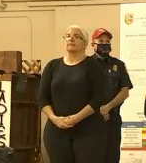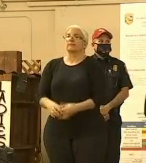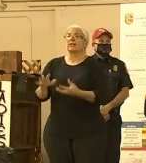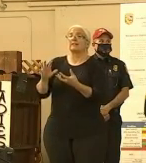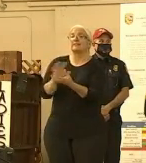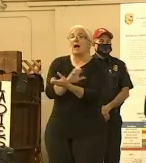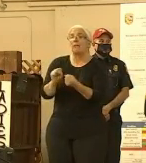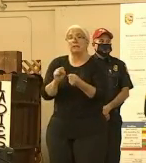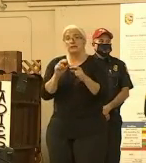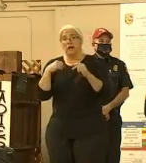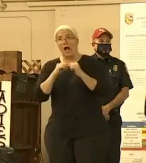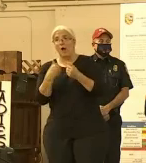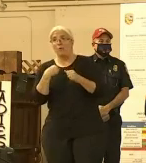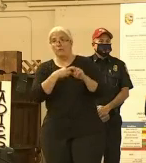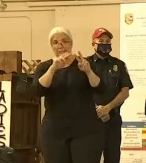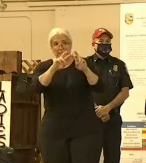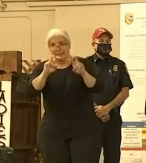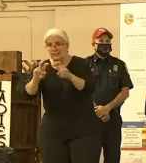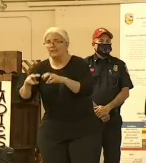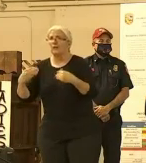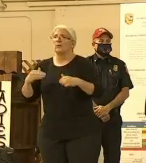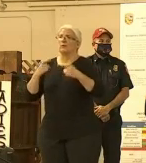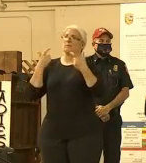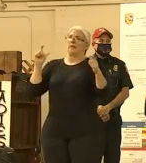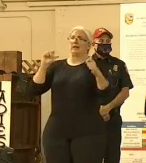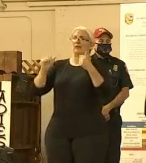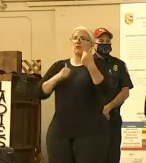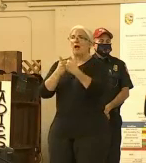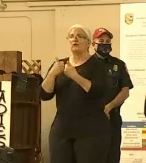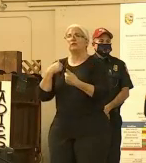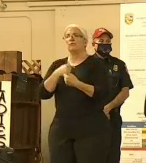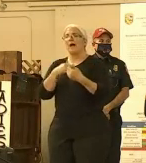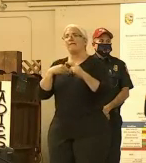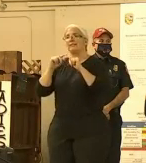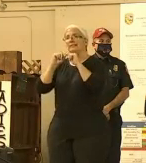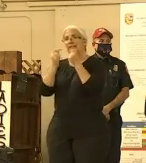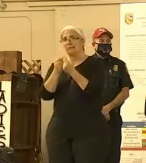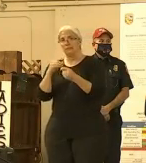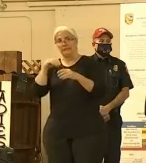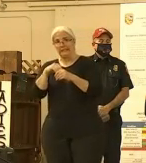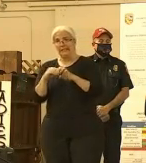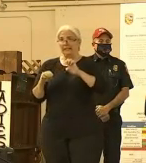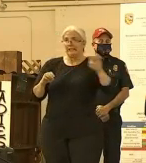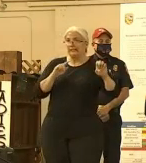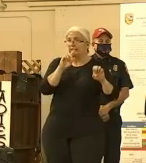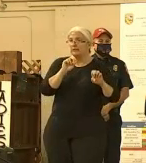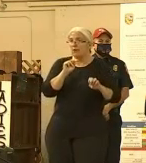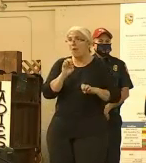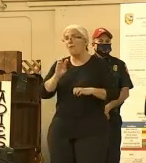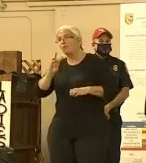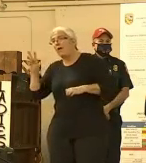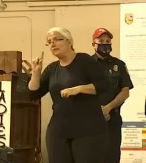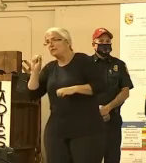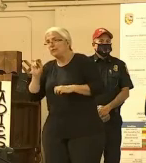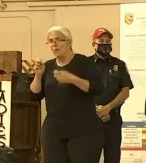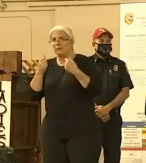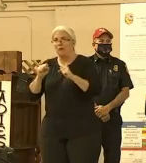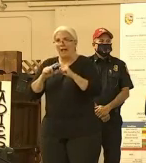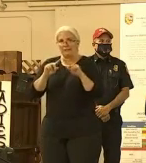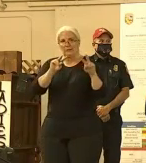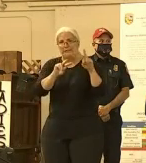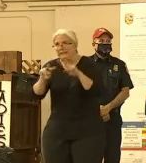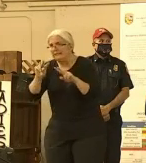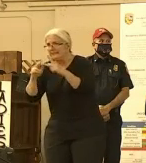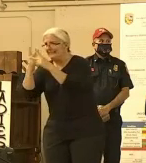now all over both sides in the east and the west zone, gathering and trying to validate correct information.